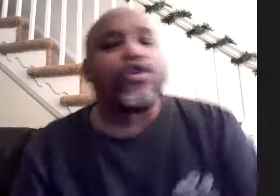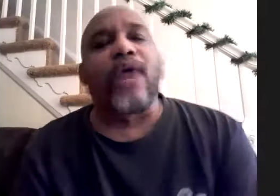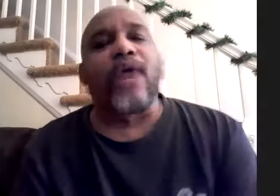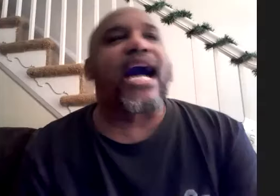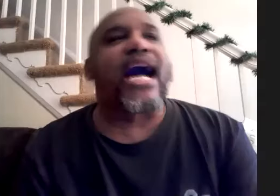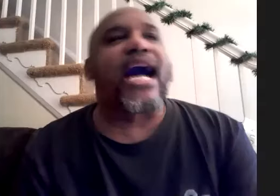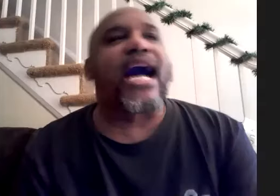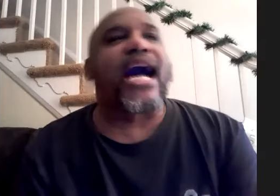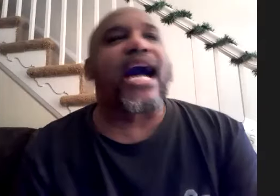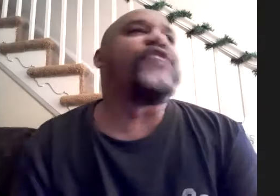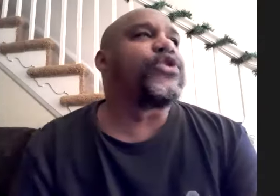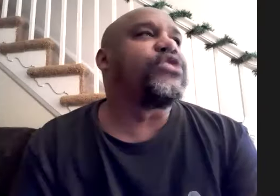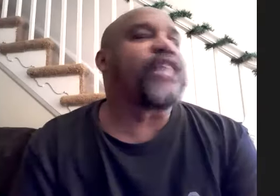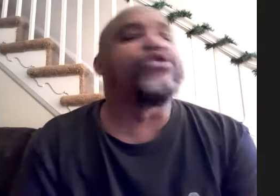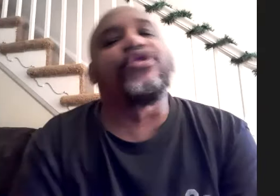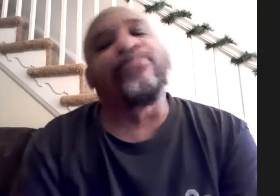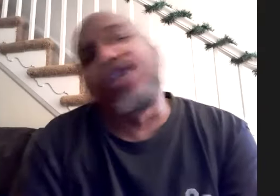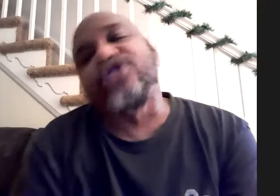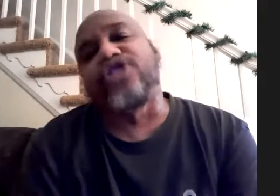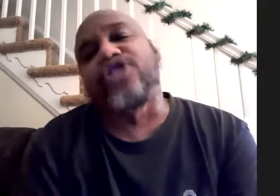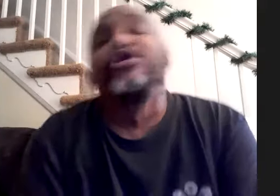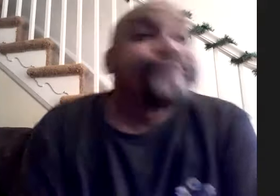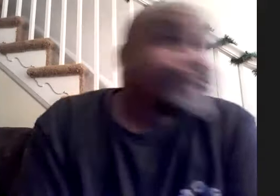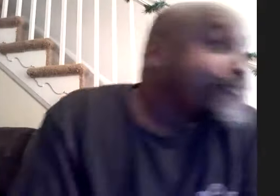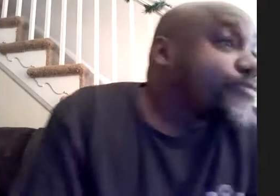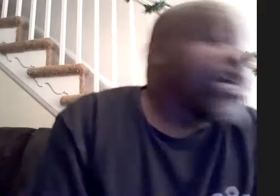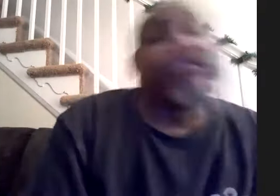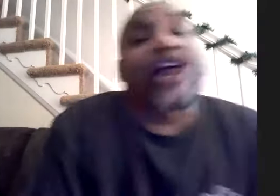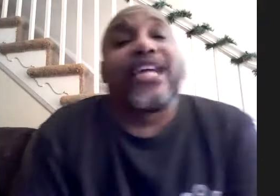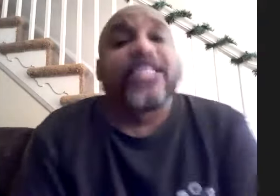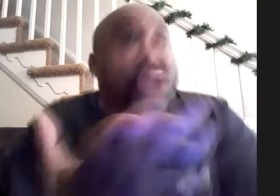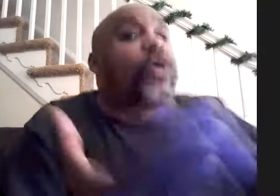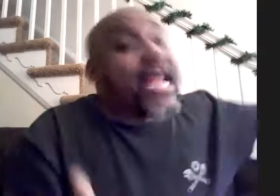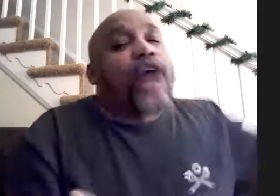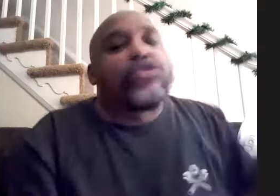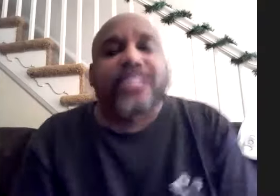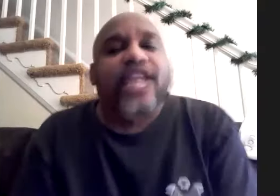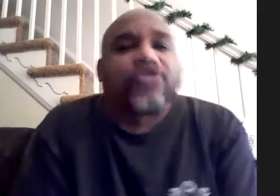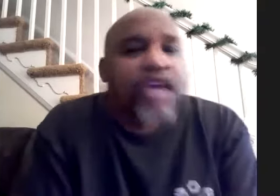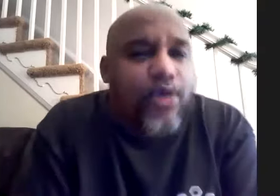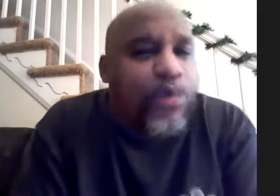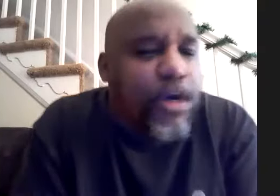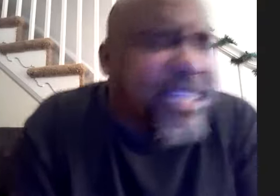a little while the irony to it was that was the year of the blizzard so and the other irony is it's snowing now that's the other comical part about this